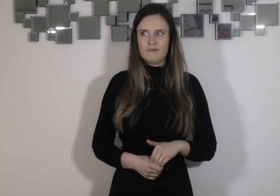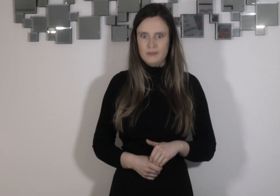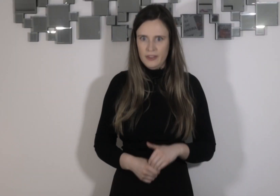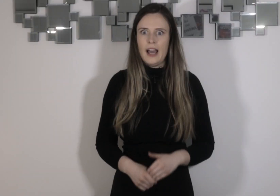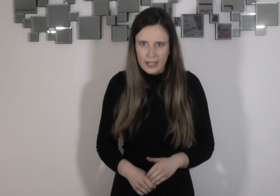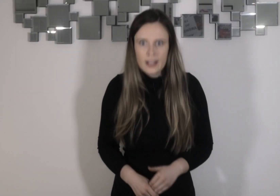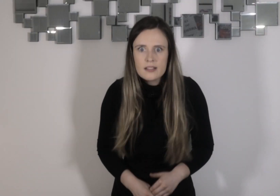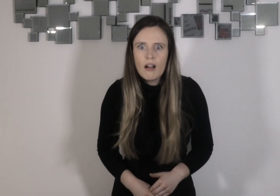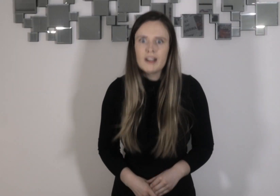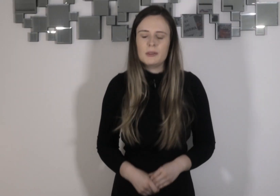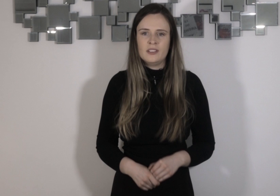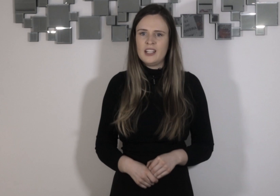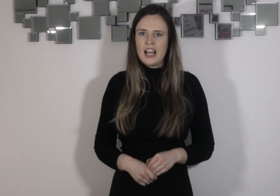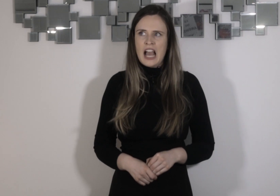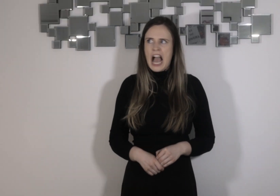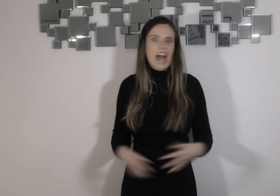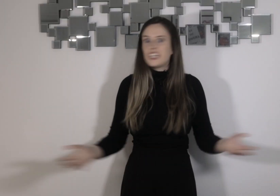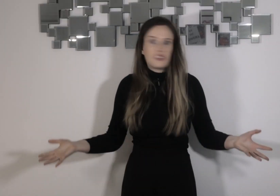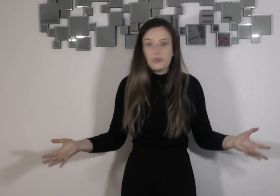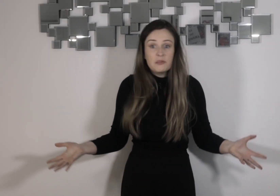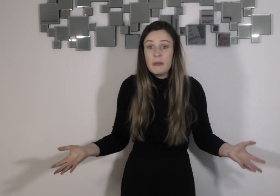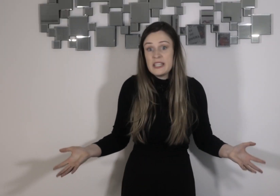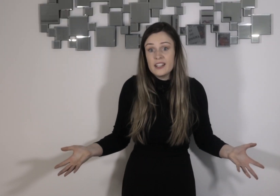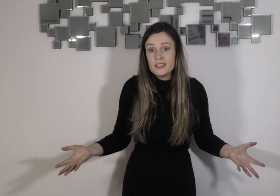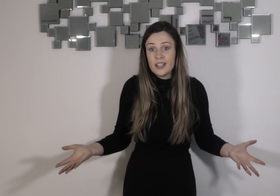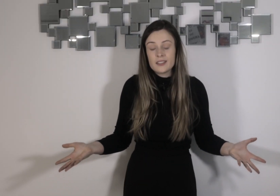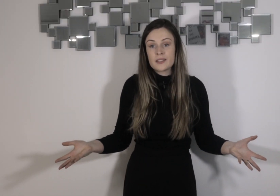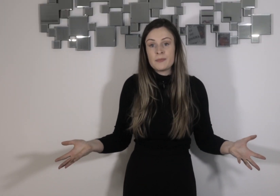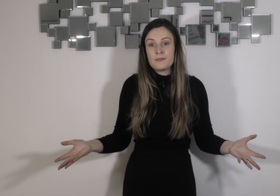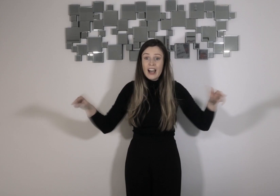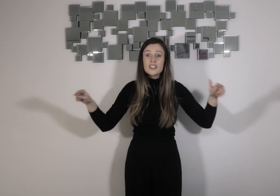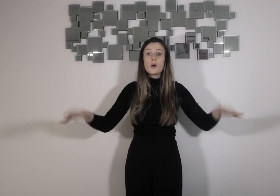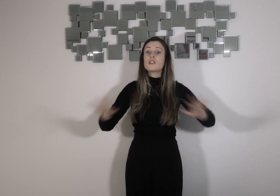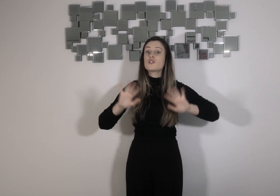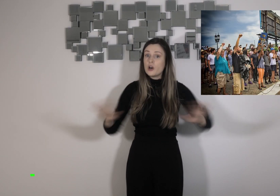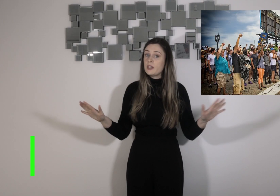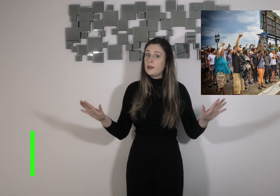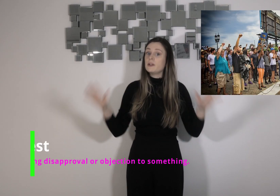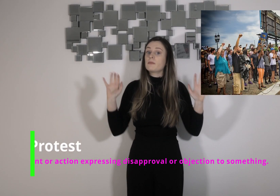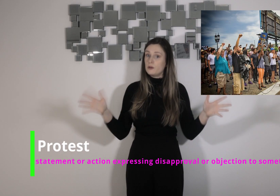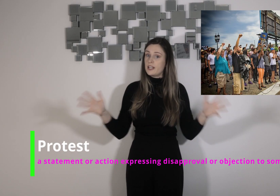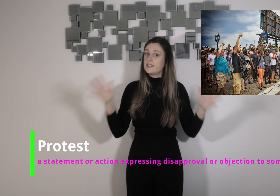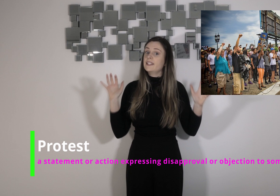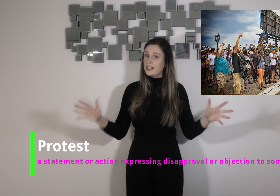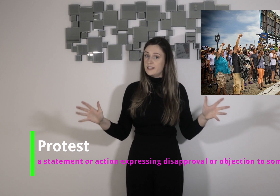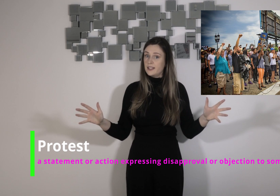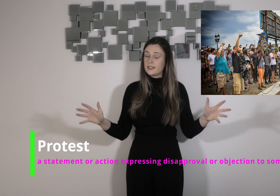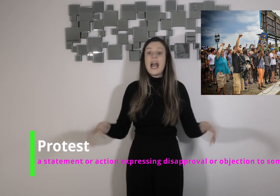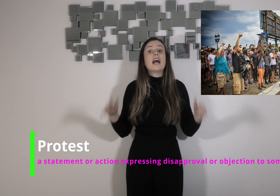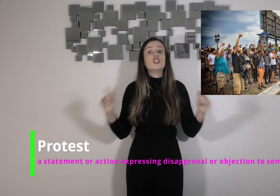That is horrible. And it doesn't make any sense. That is why so many people are protesting against this and